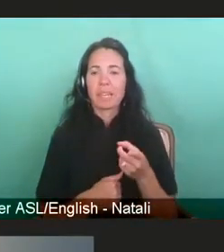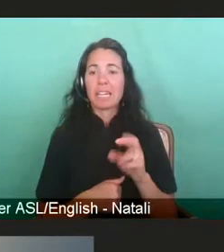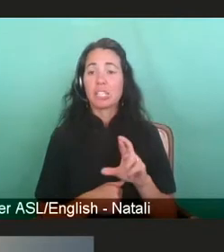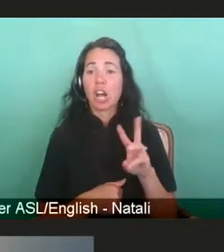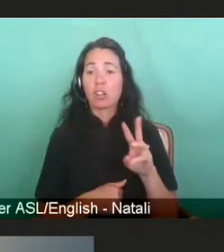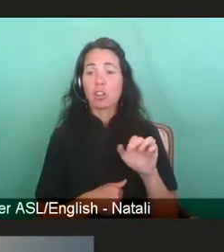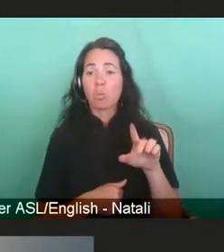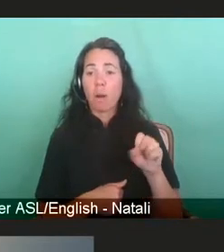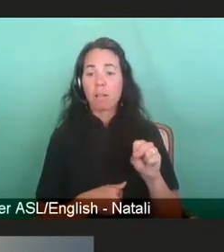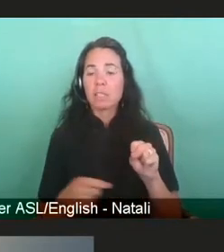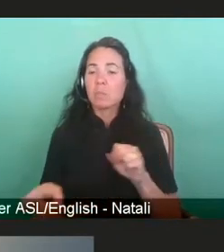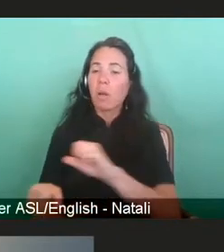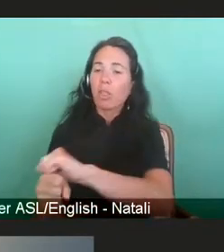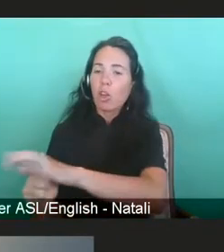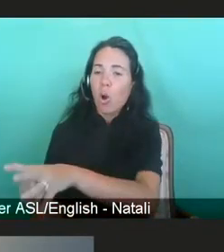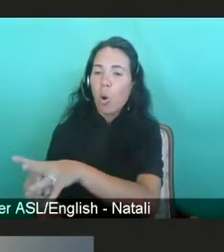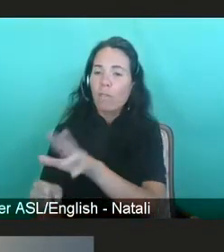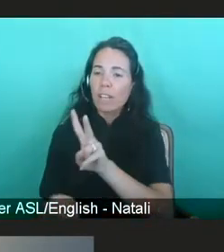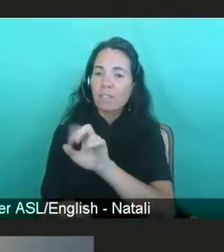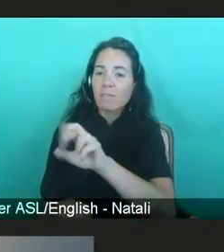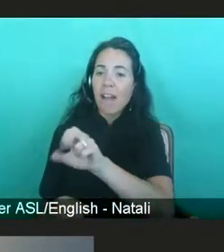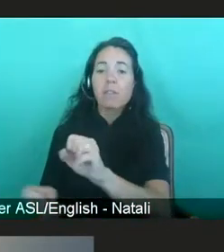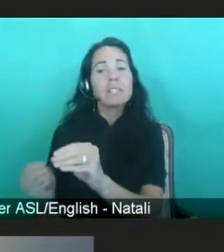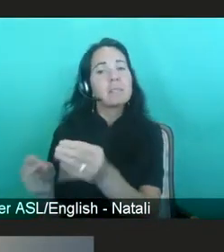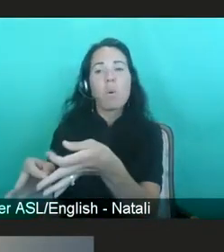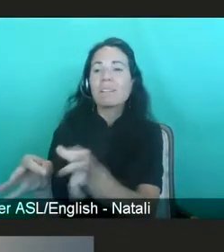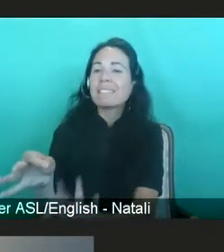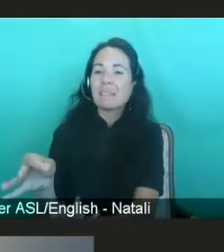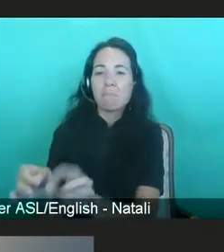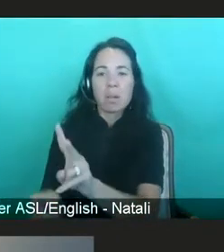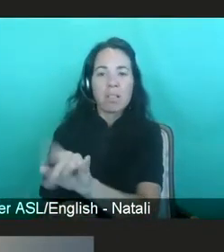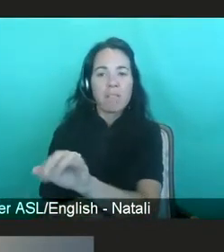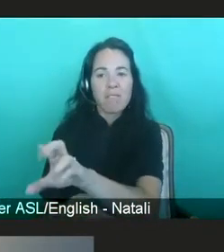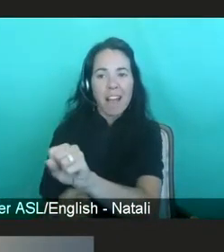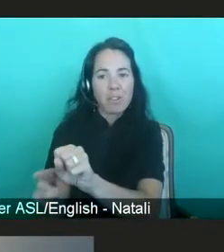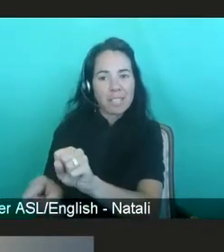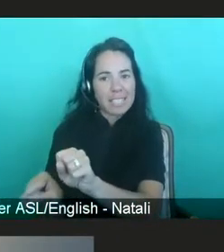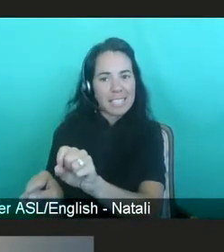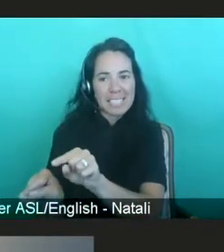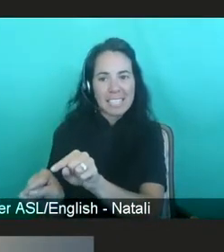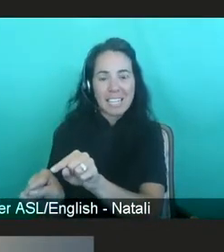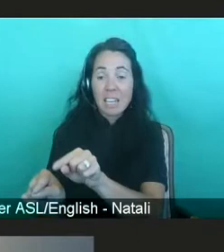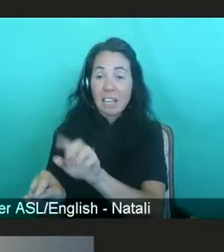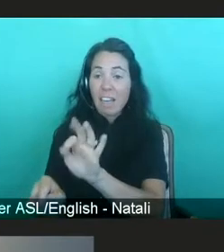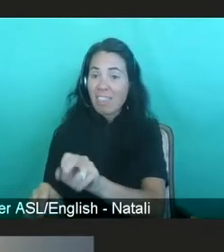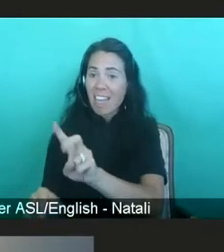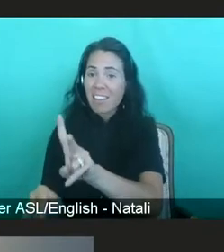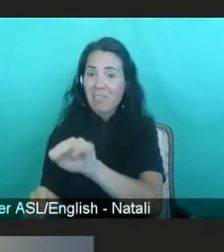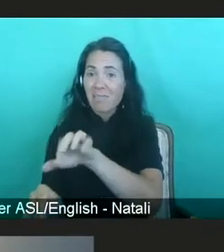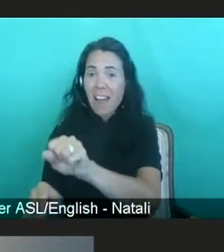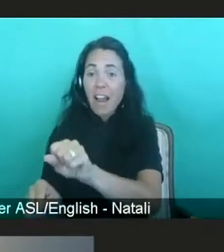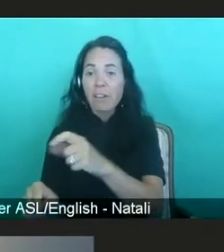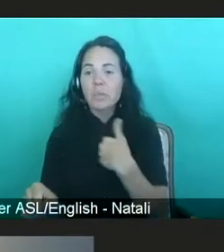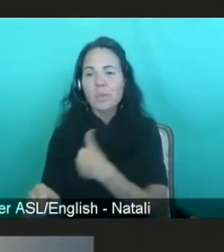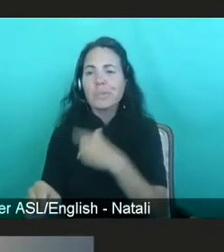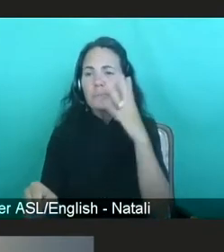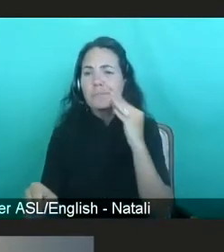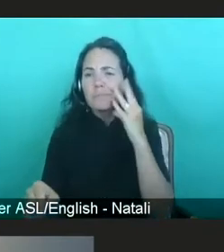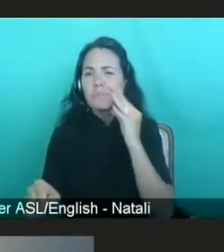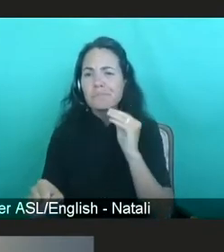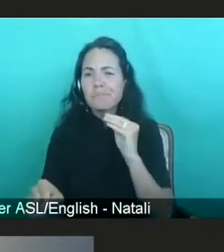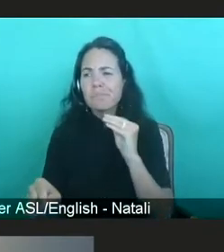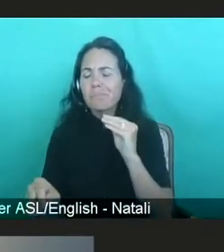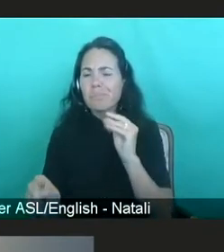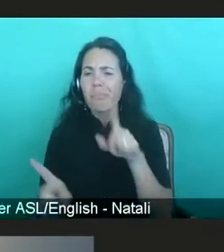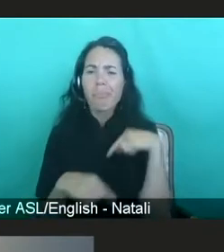-2 virus is a simpler virus to address. It's a virus that we've had quite a bit of experience with in other areas,